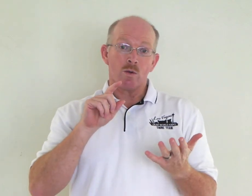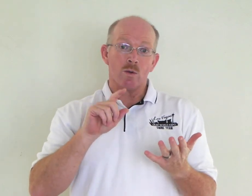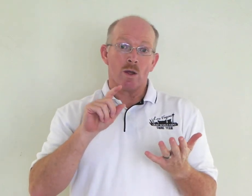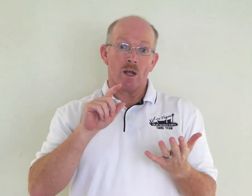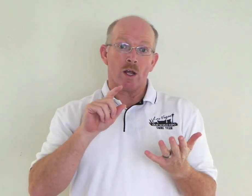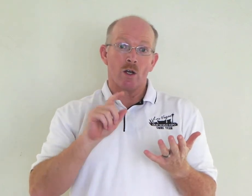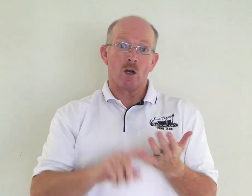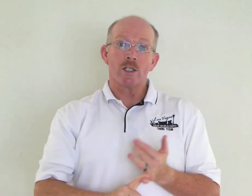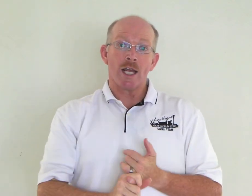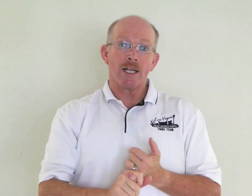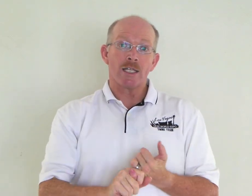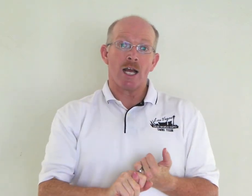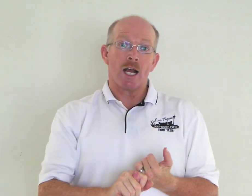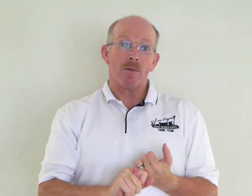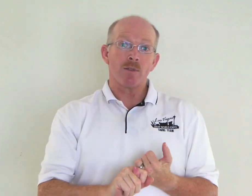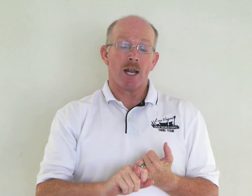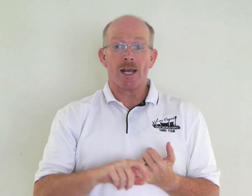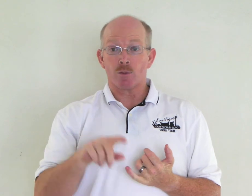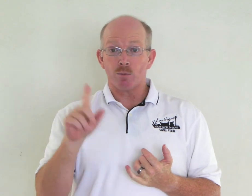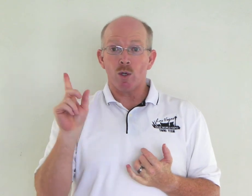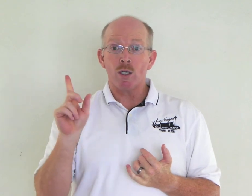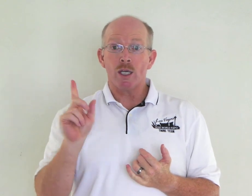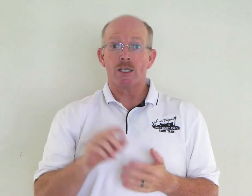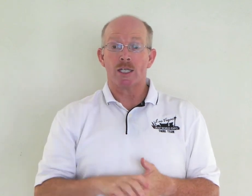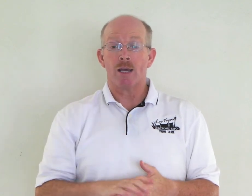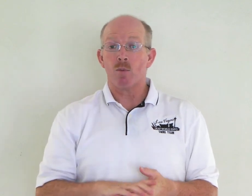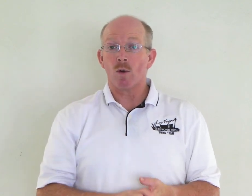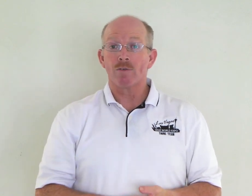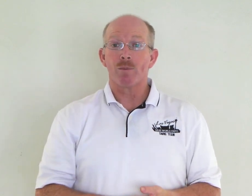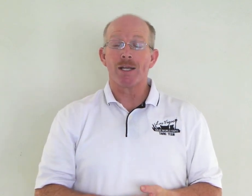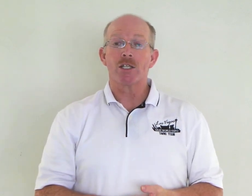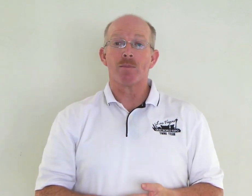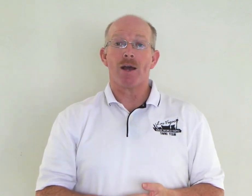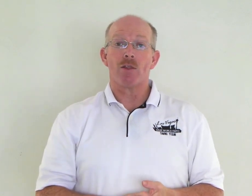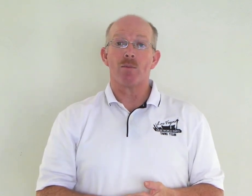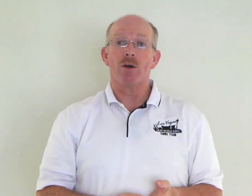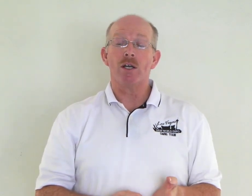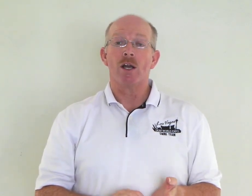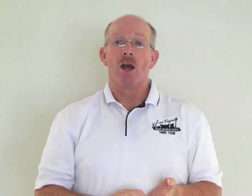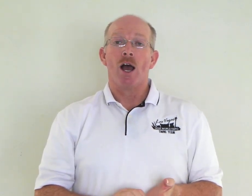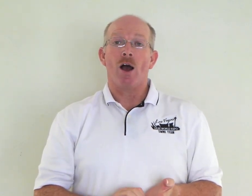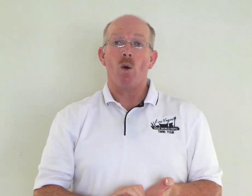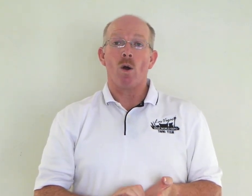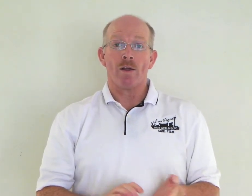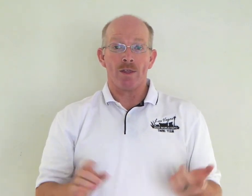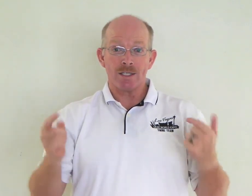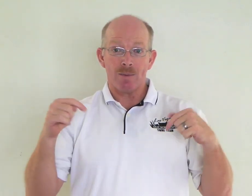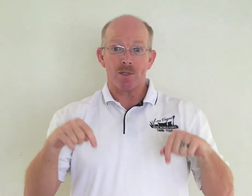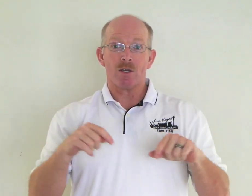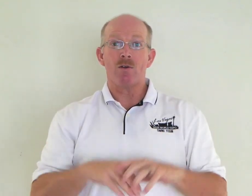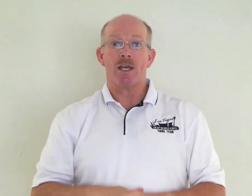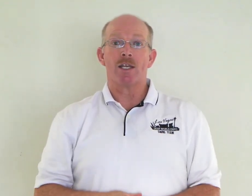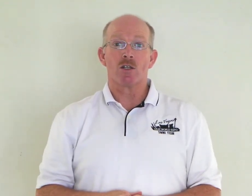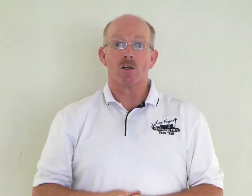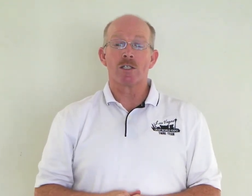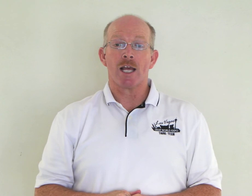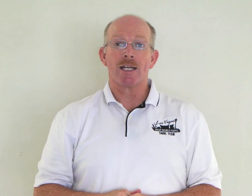learnscience.com slash book to get more information about the book. Or this episode is learnscience